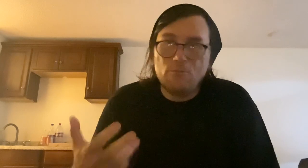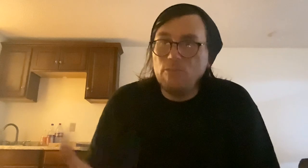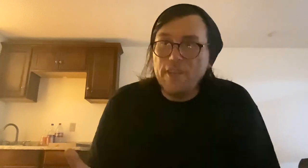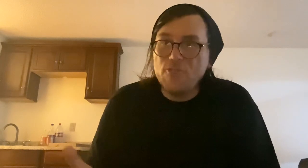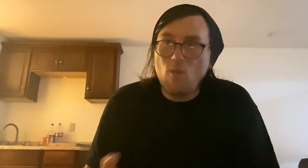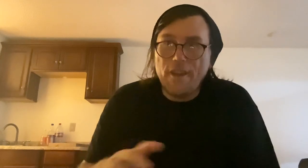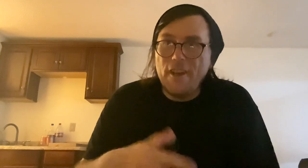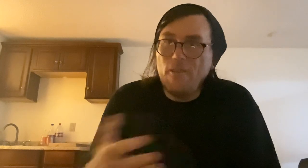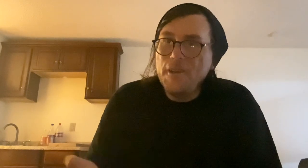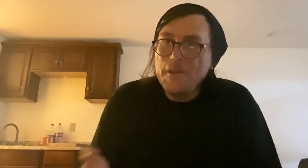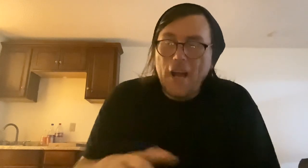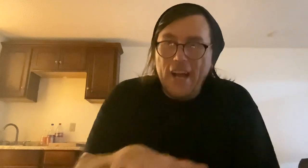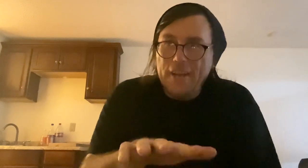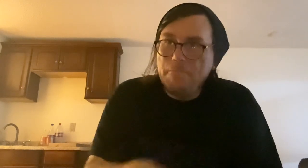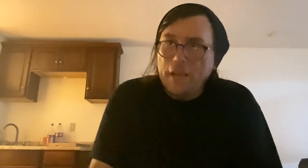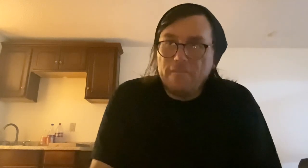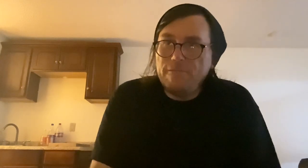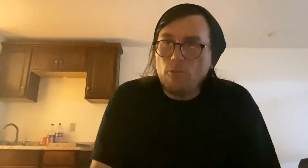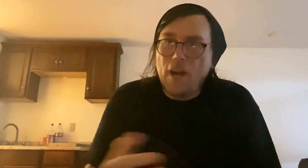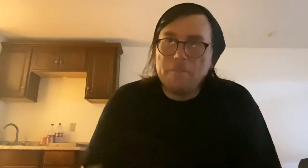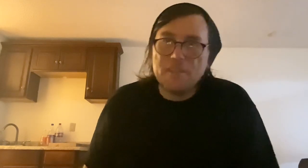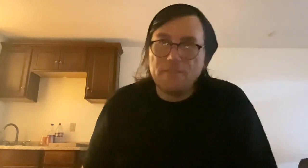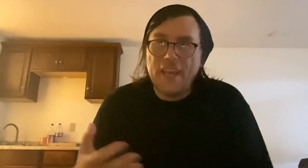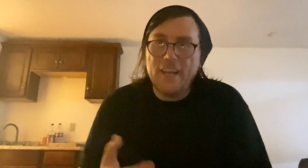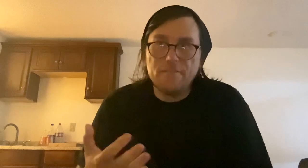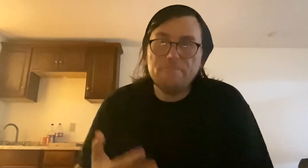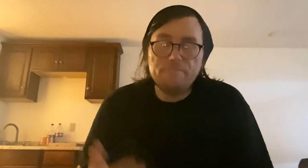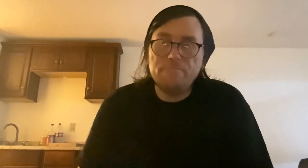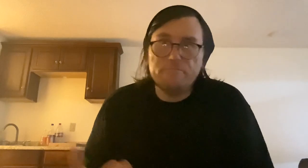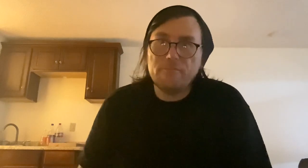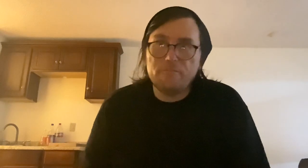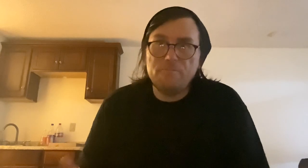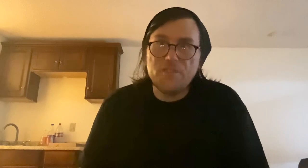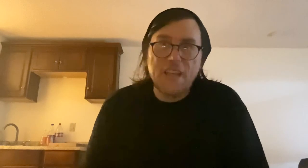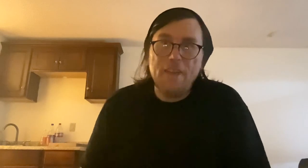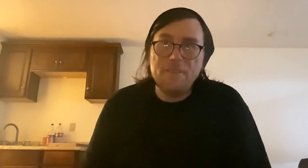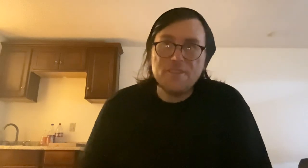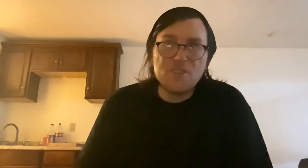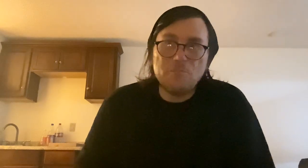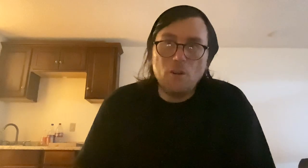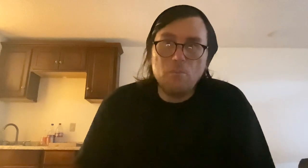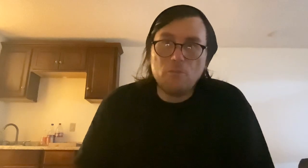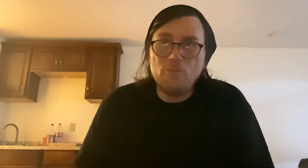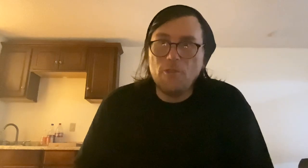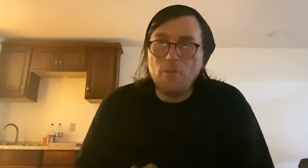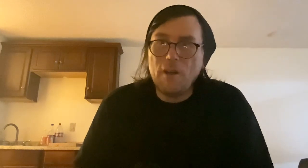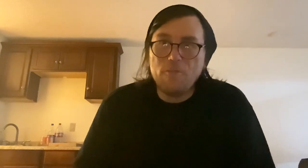enjoy, you know, and make photocopies of it, and just half is a small portfolio of your